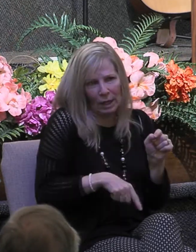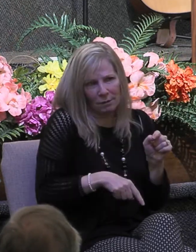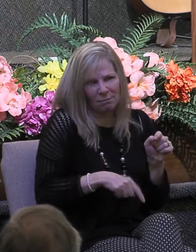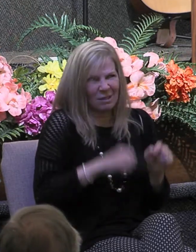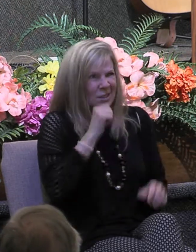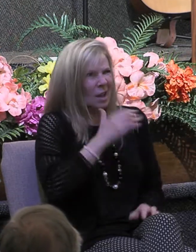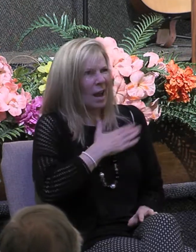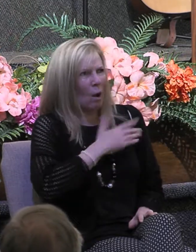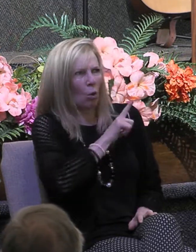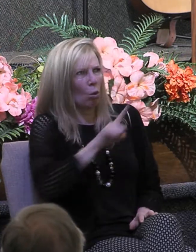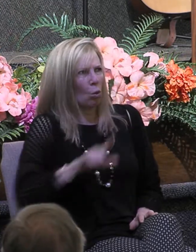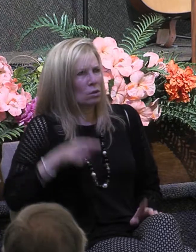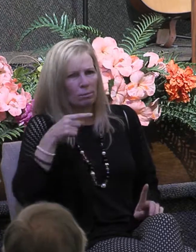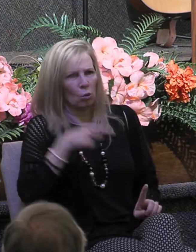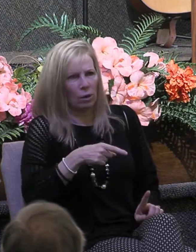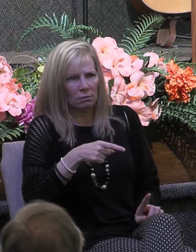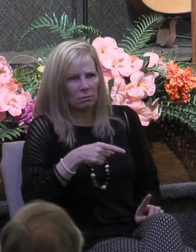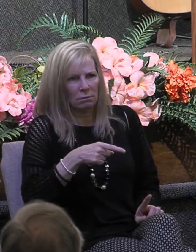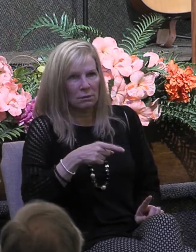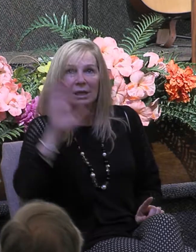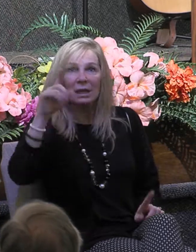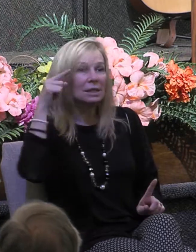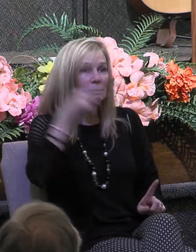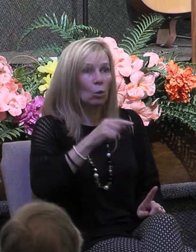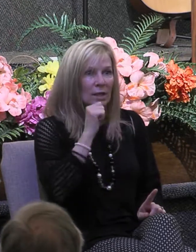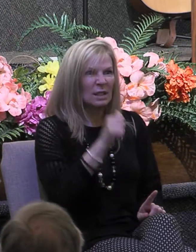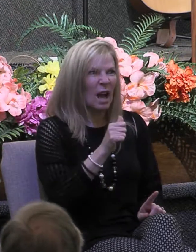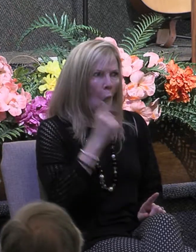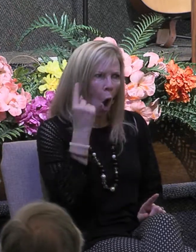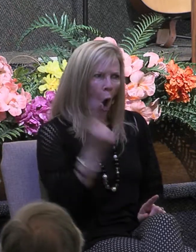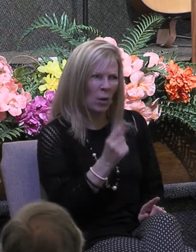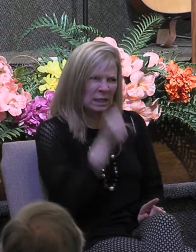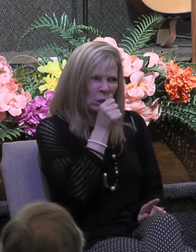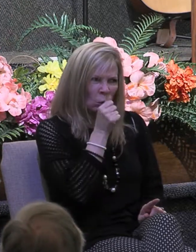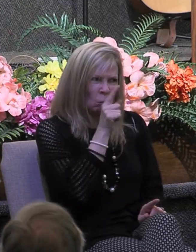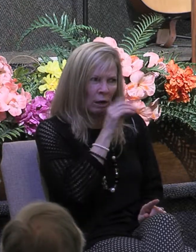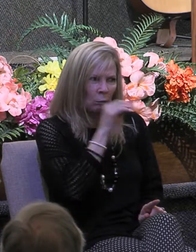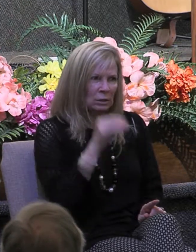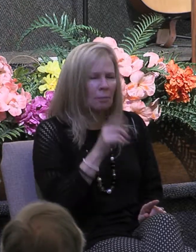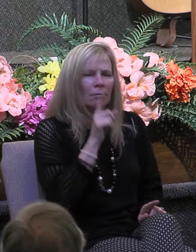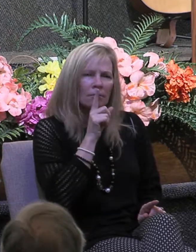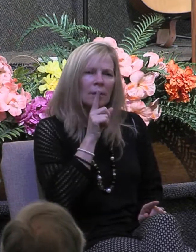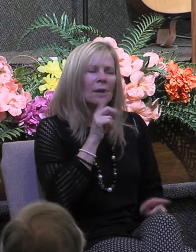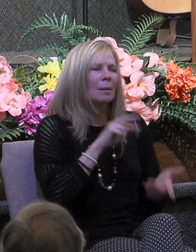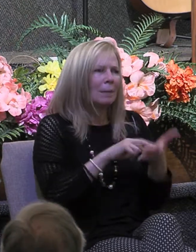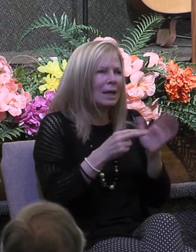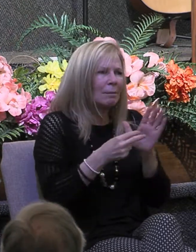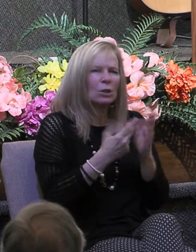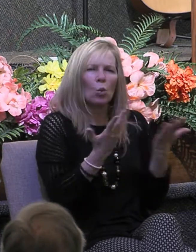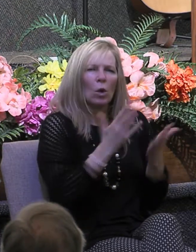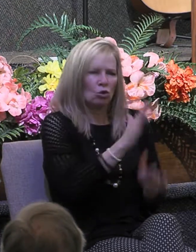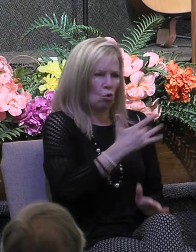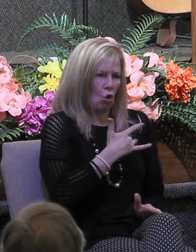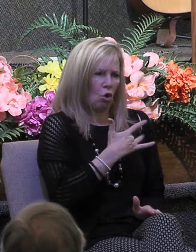Lord's point his point isn't about the secrecy of your giving but about the motivation behind your giving